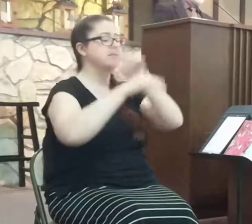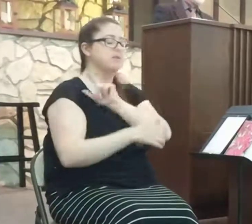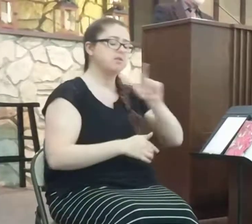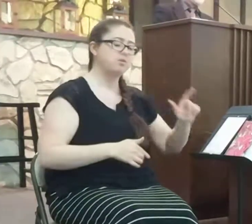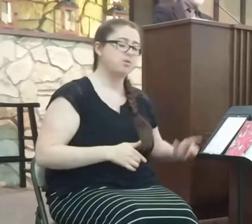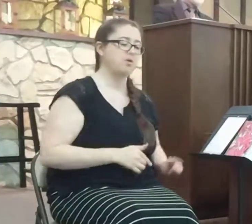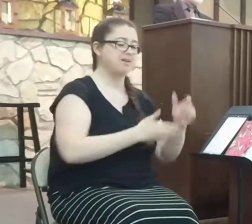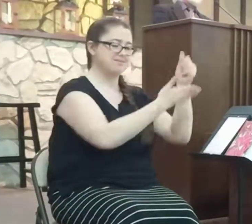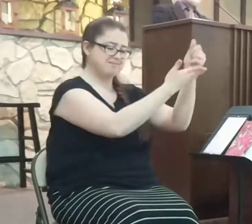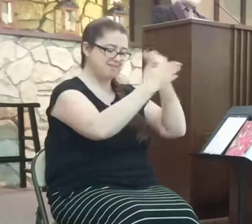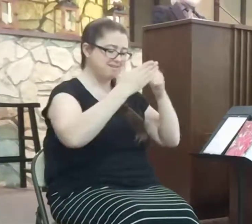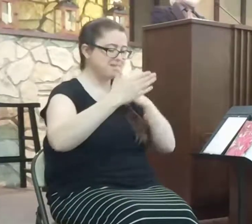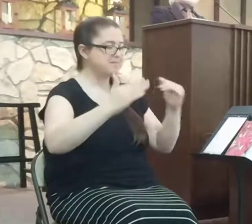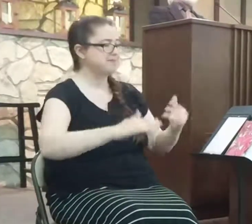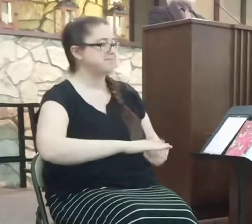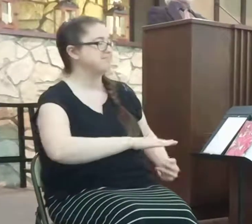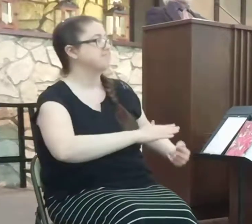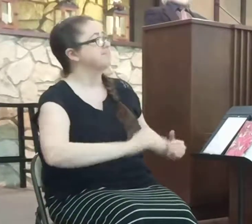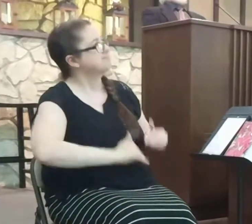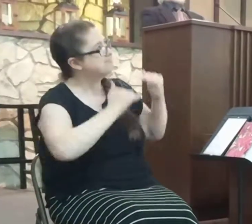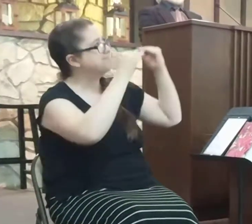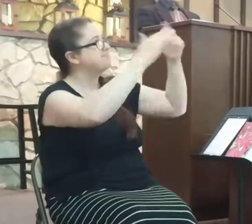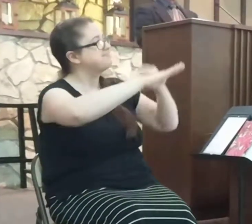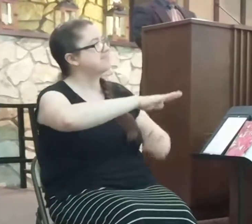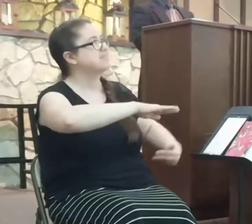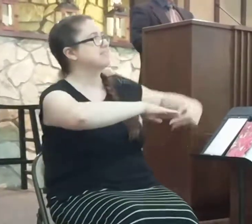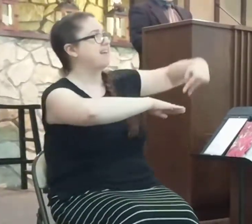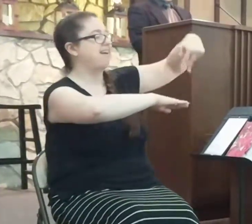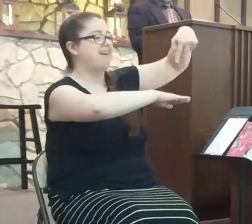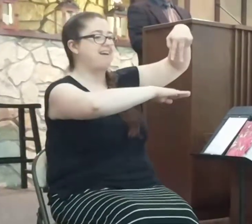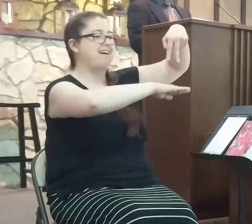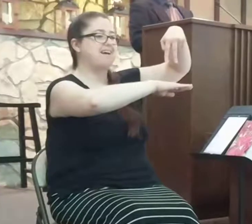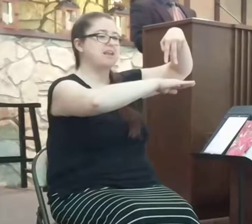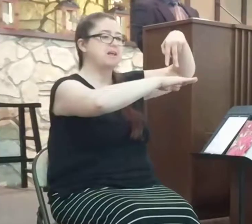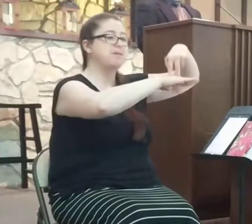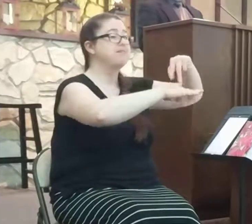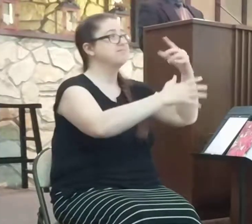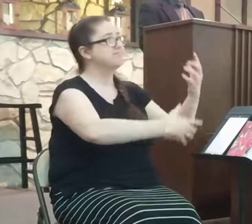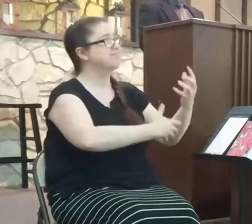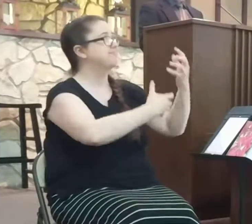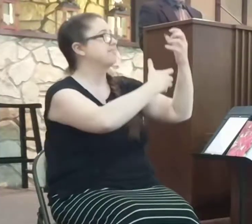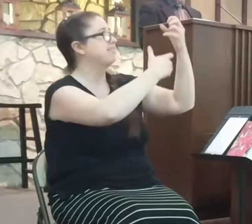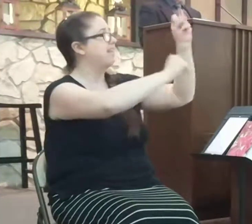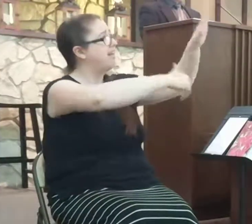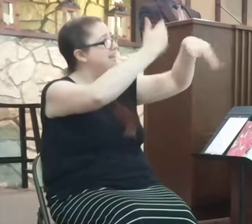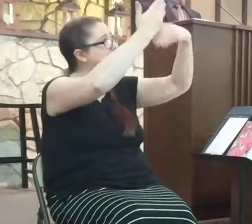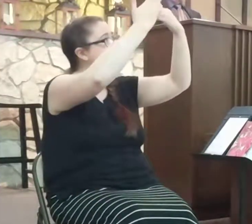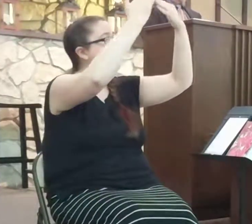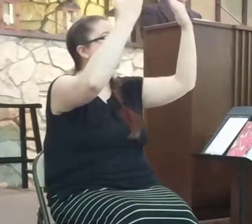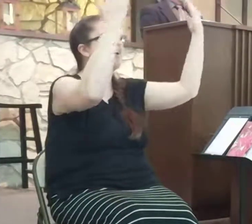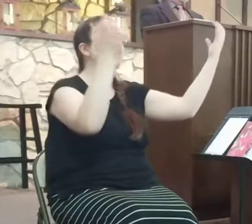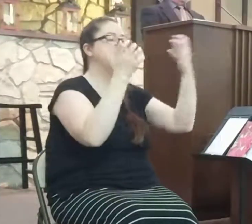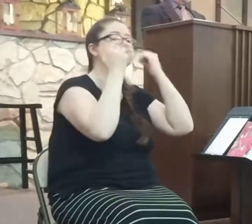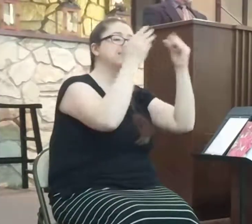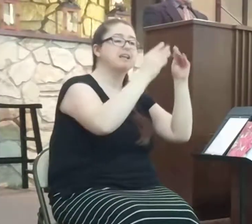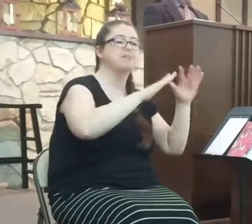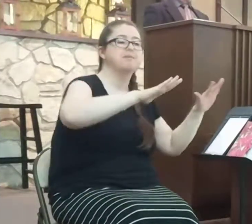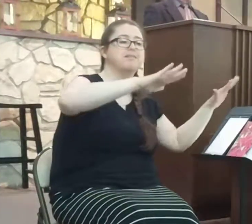lift me up, and I shall stand, I think on heaven's table